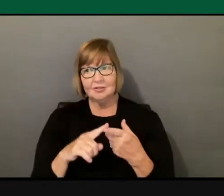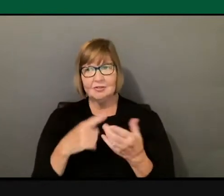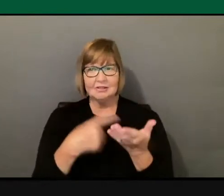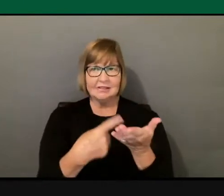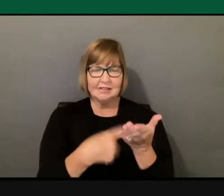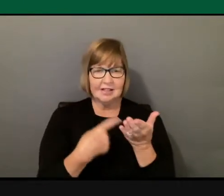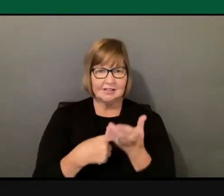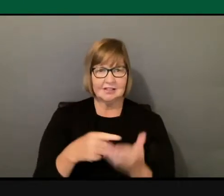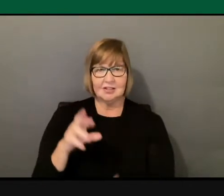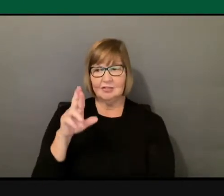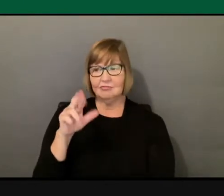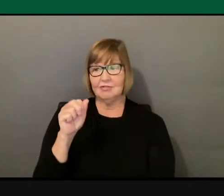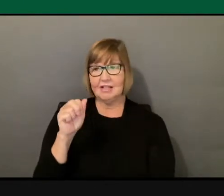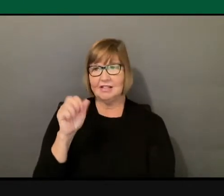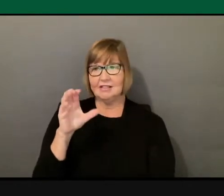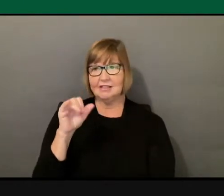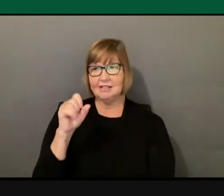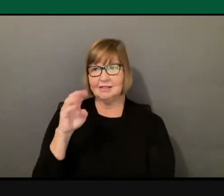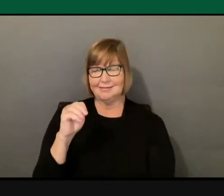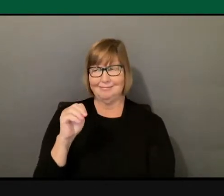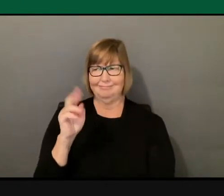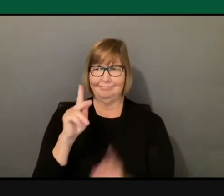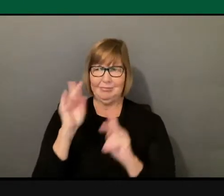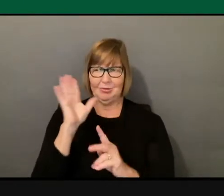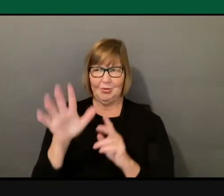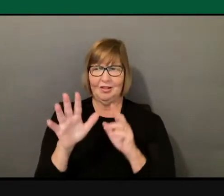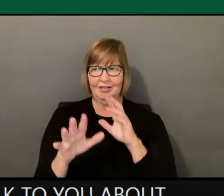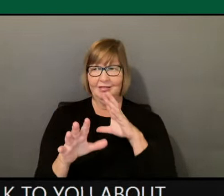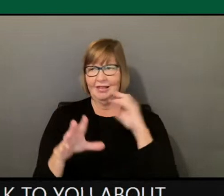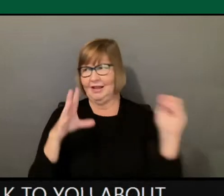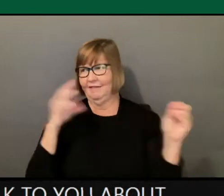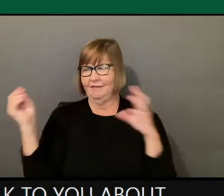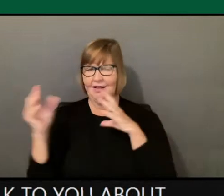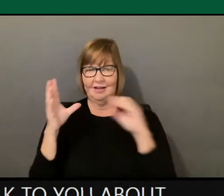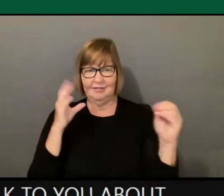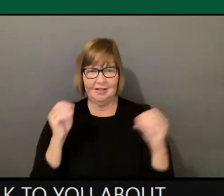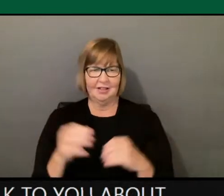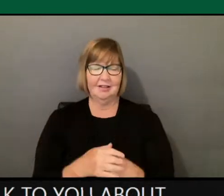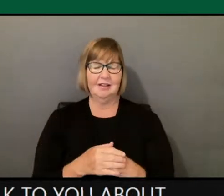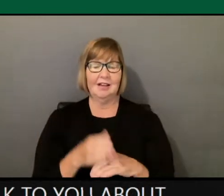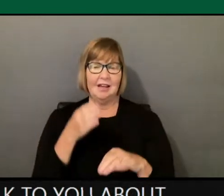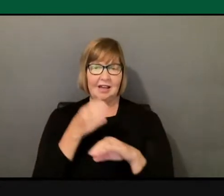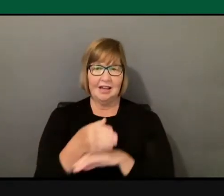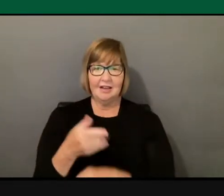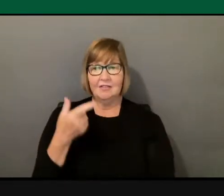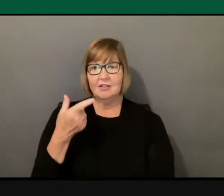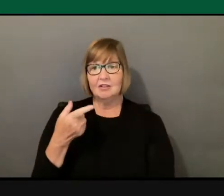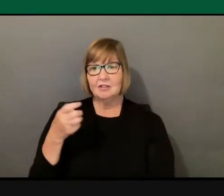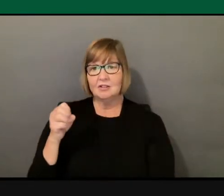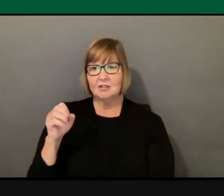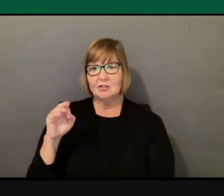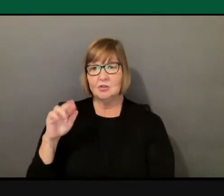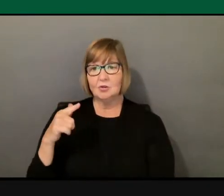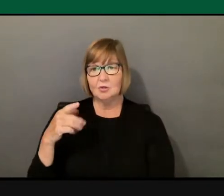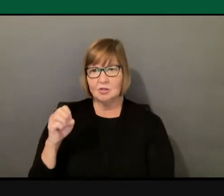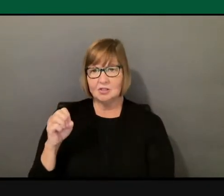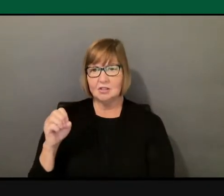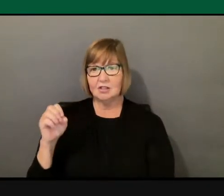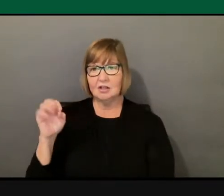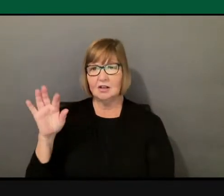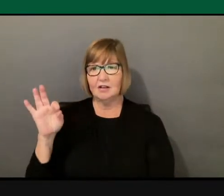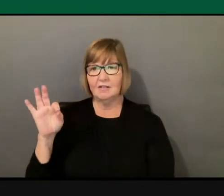they would not have stayed. After the George Floyd murder, we saw, and all of you saw,